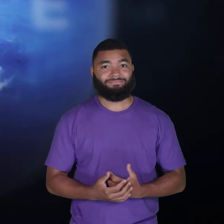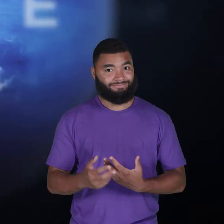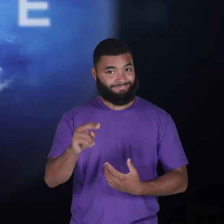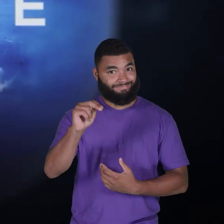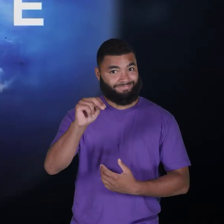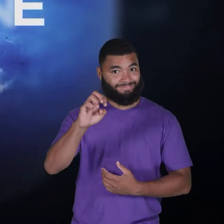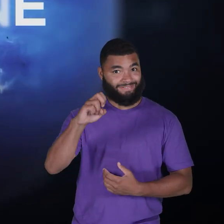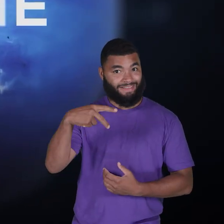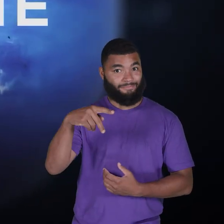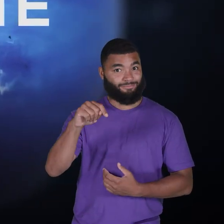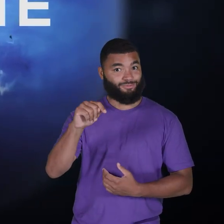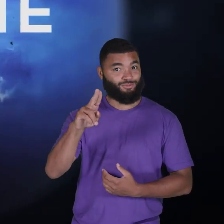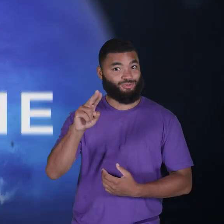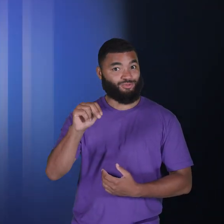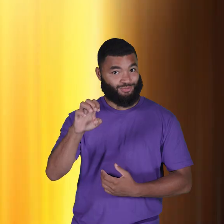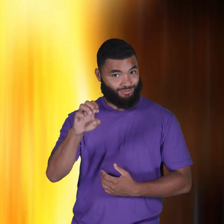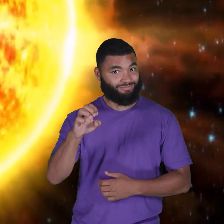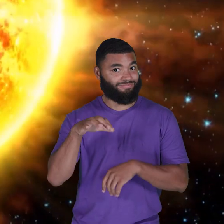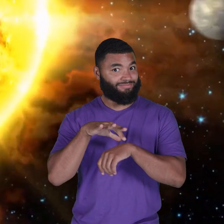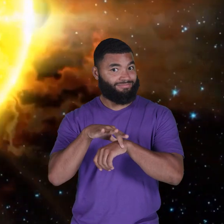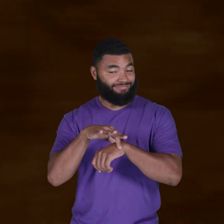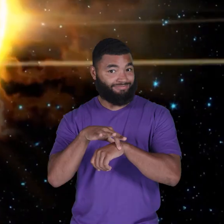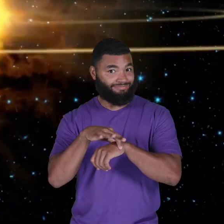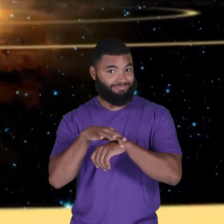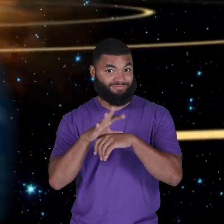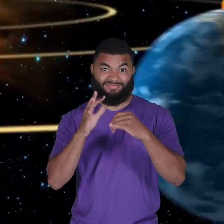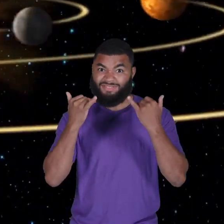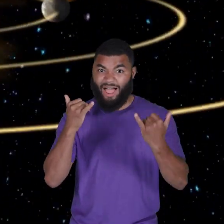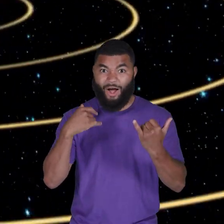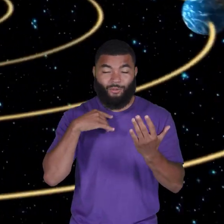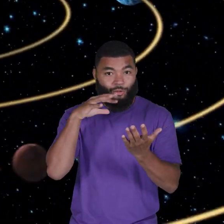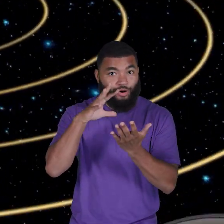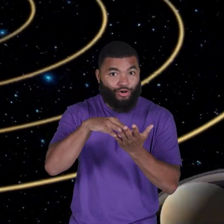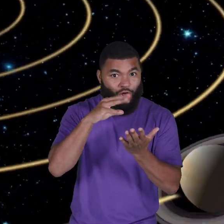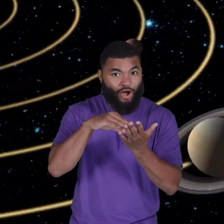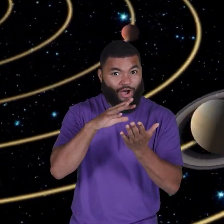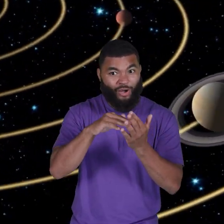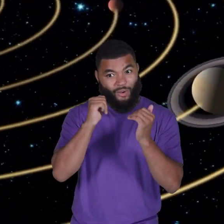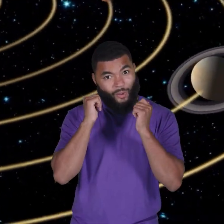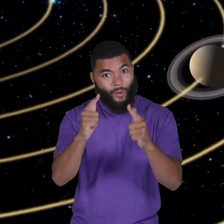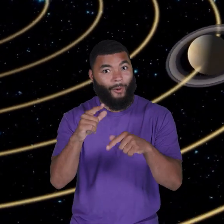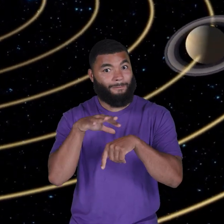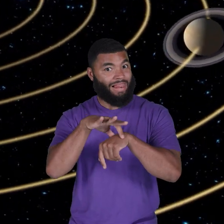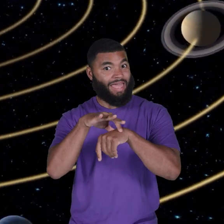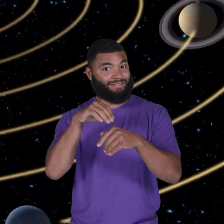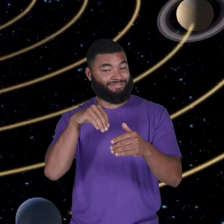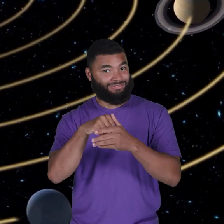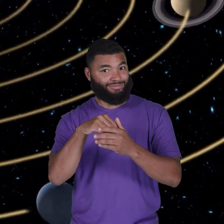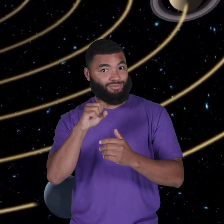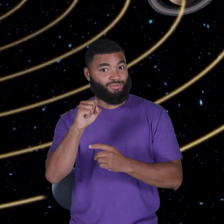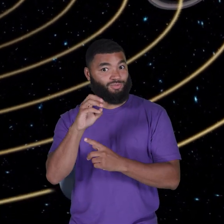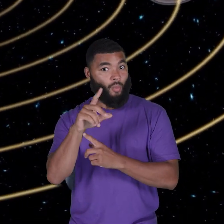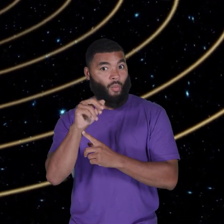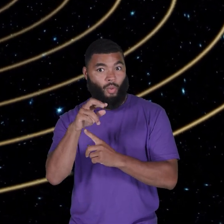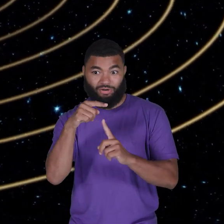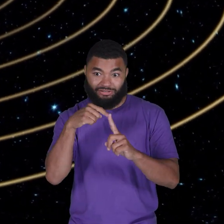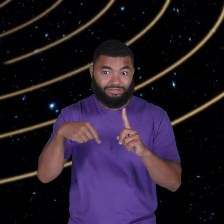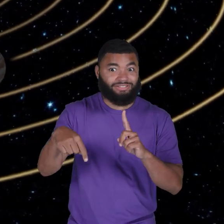Neptune. We are learning about all of the planets in our solar system. Today, we are focusing on